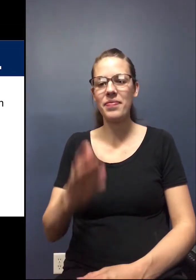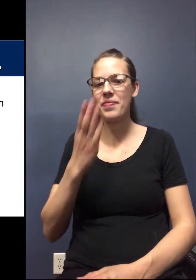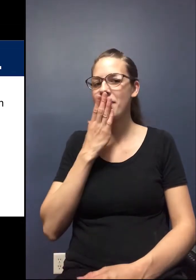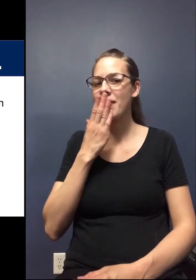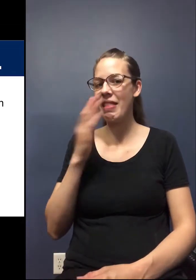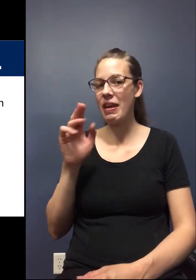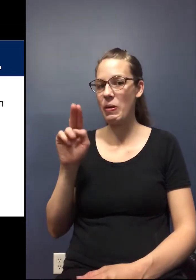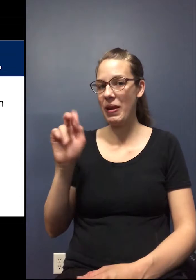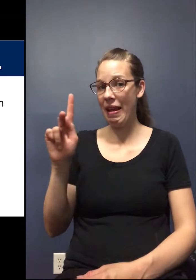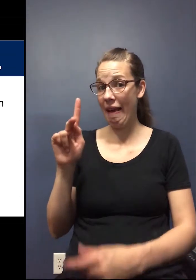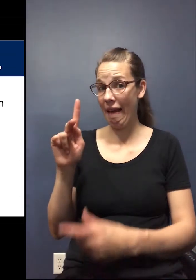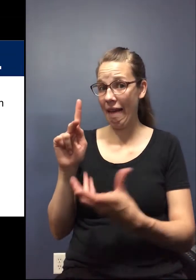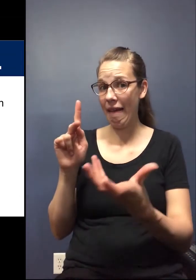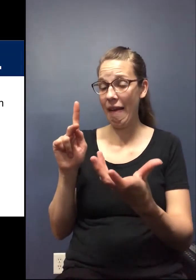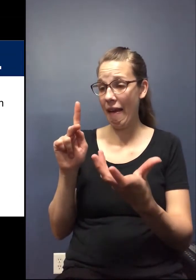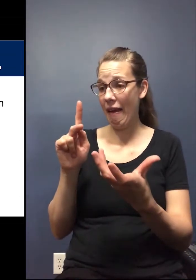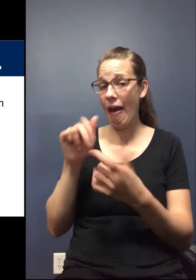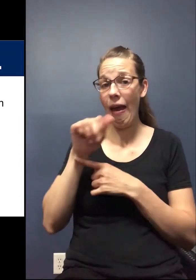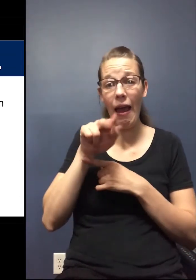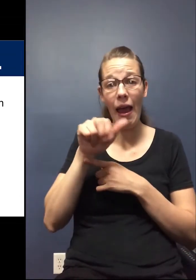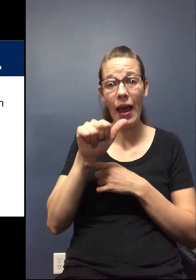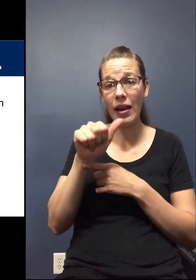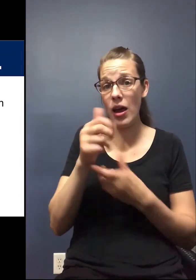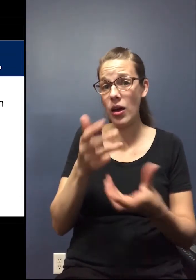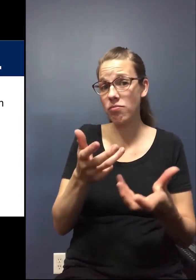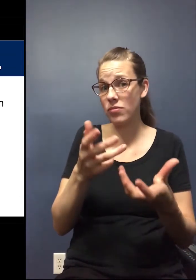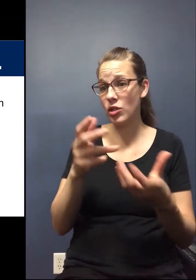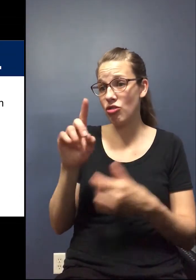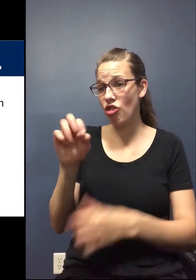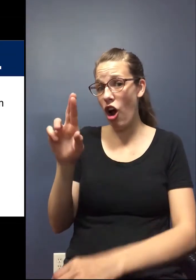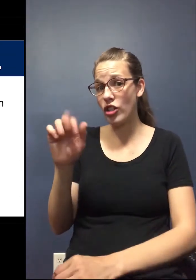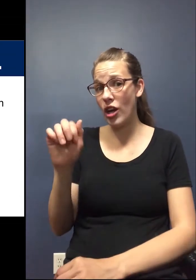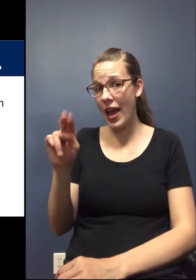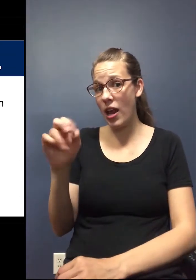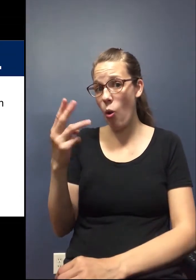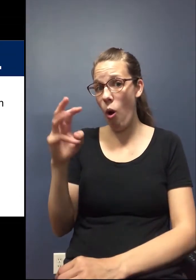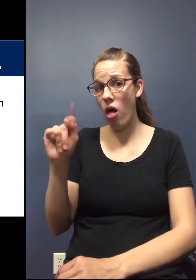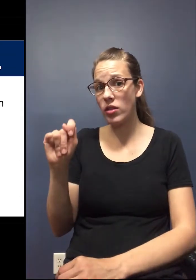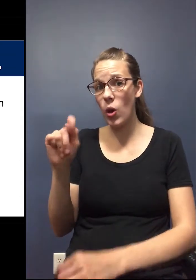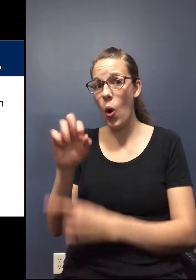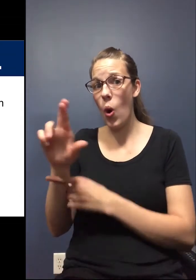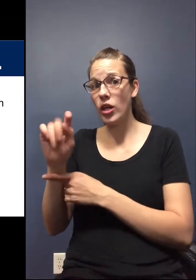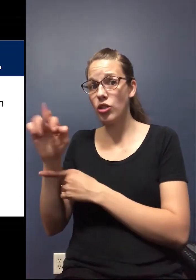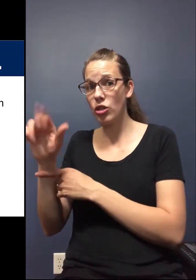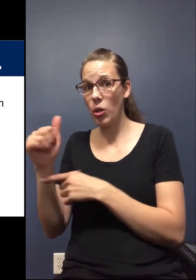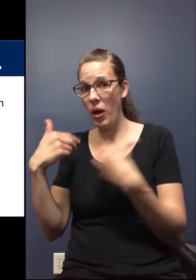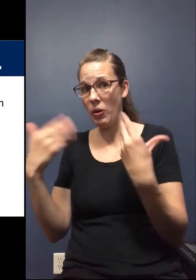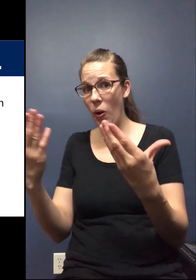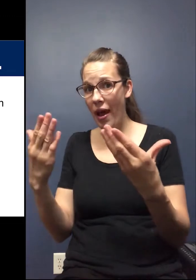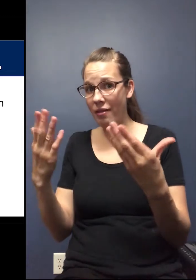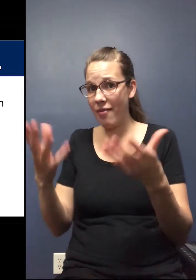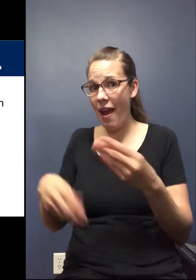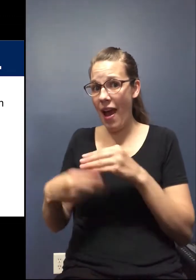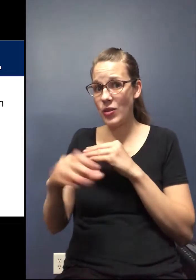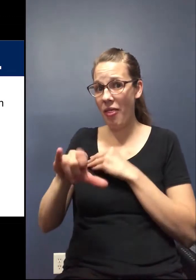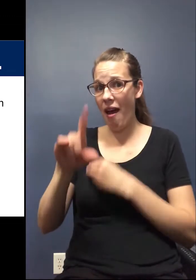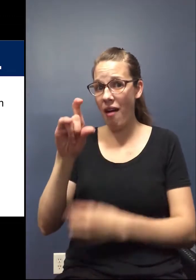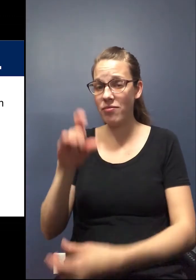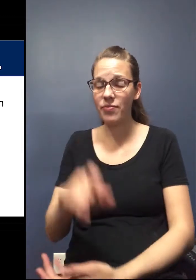Thank you, Nick. Is there anything that Anna or Dr. Hannah Wall or Tricia would like to add to that response?